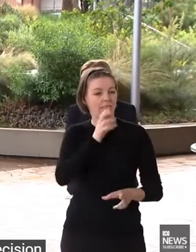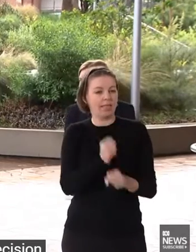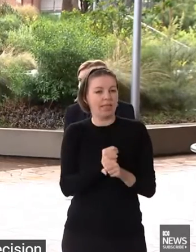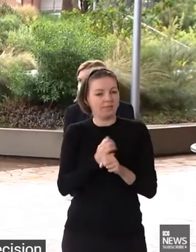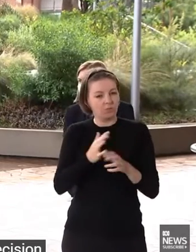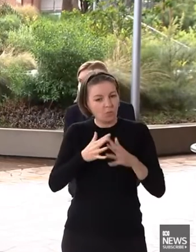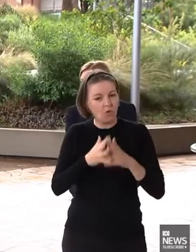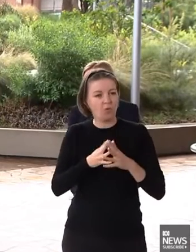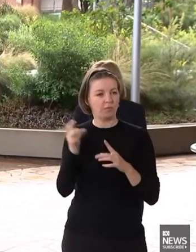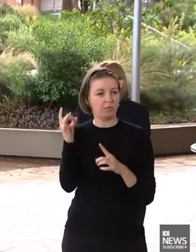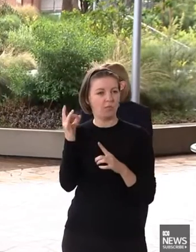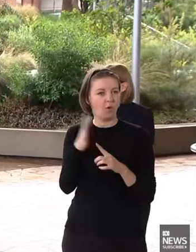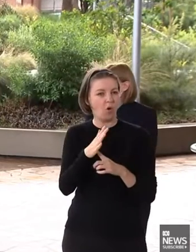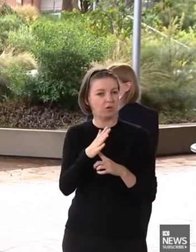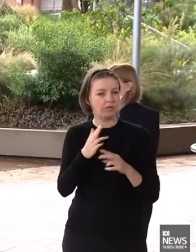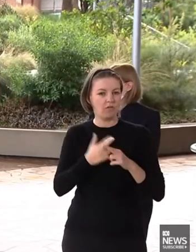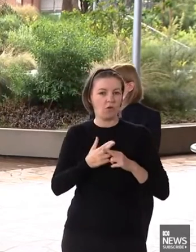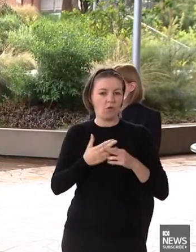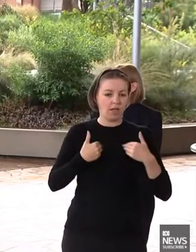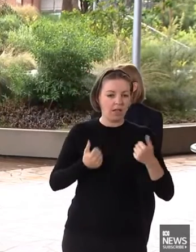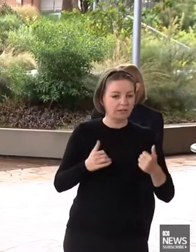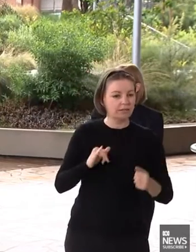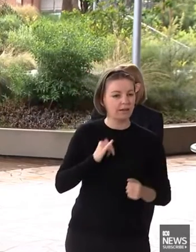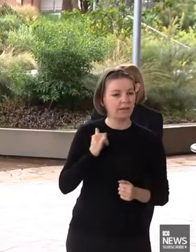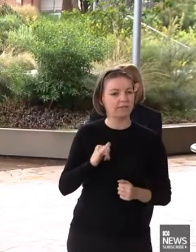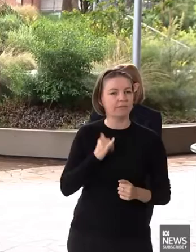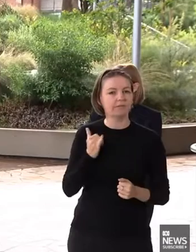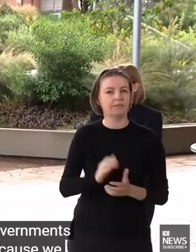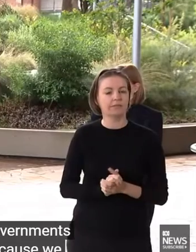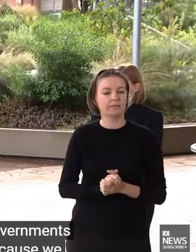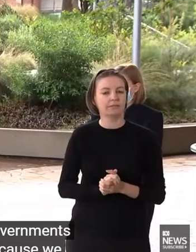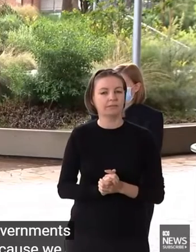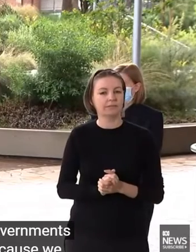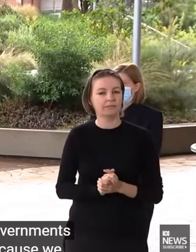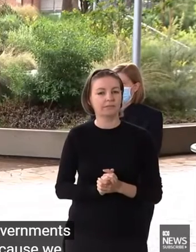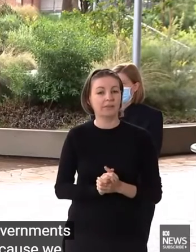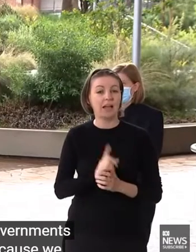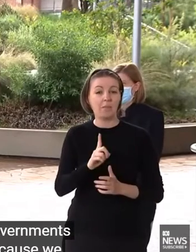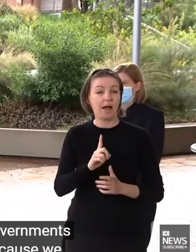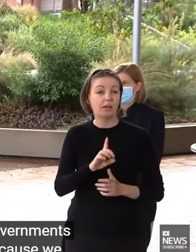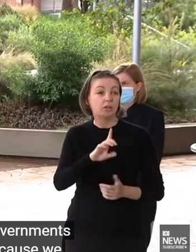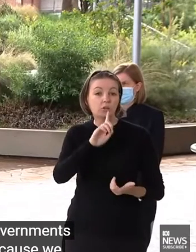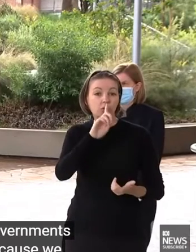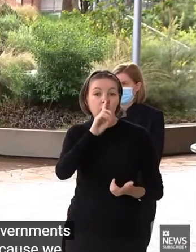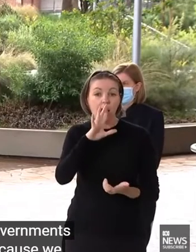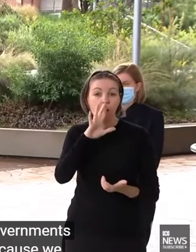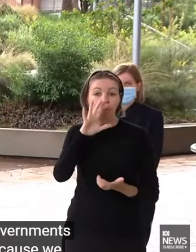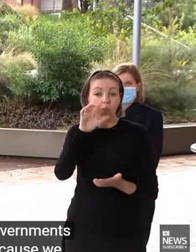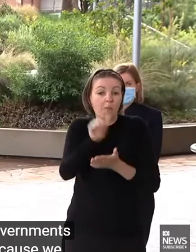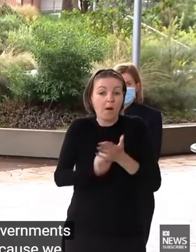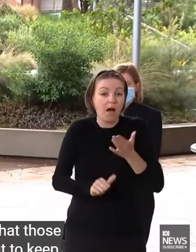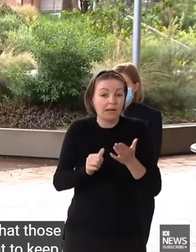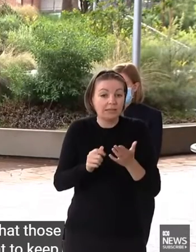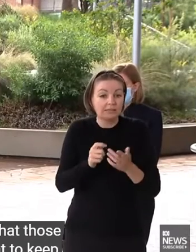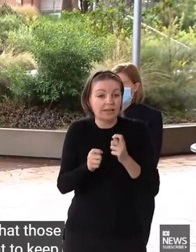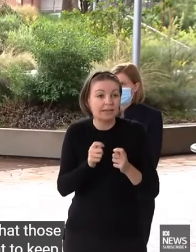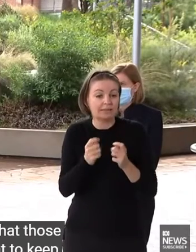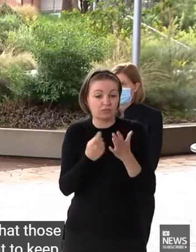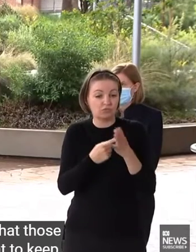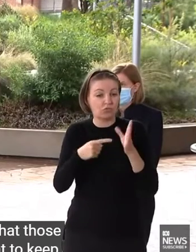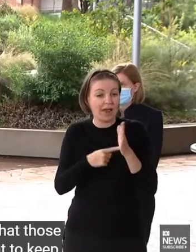be important to keep our frontline service going. But ultimately, you can't procure tests that are not approved. And so